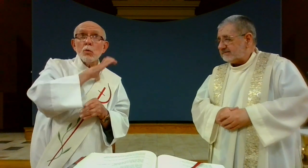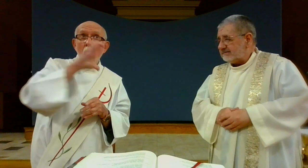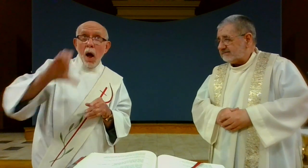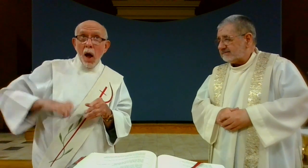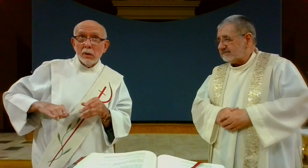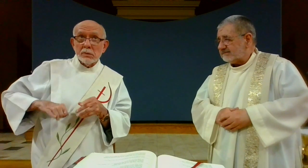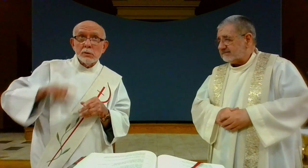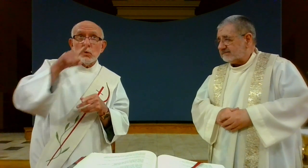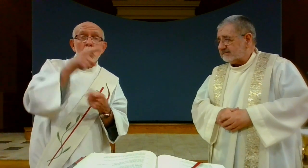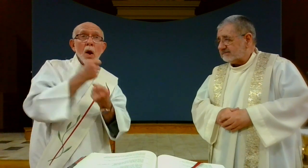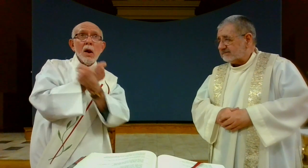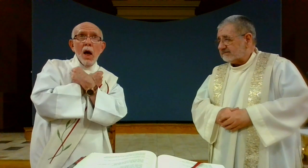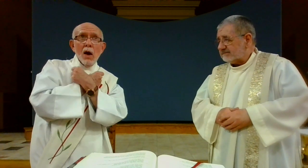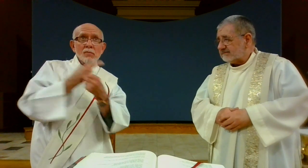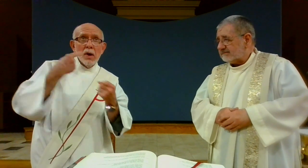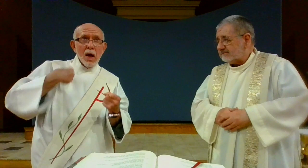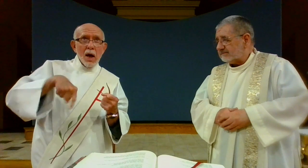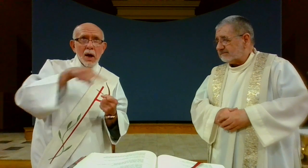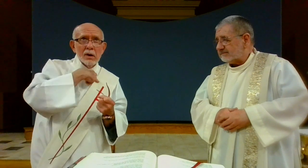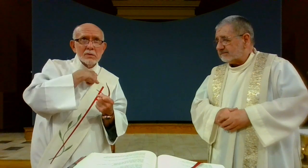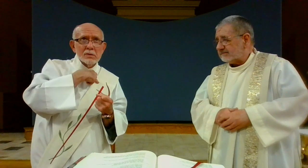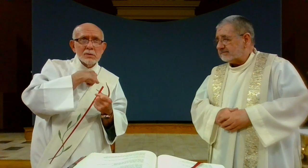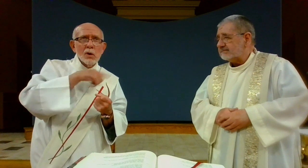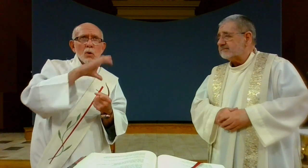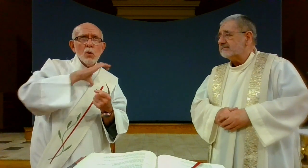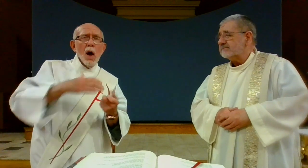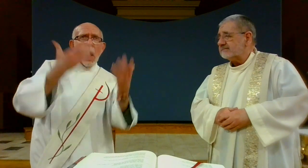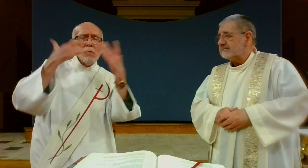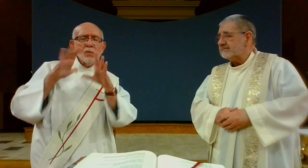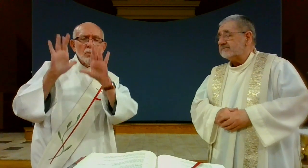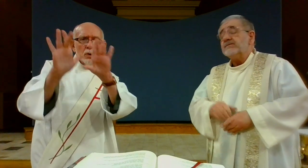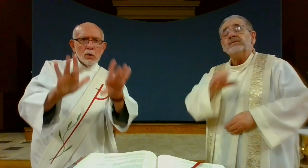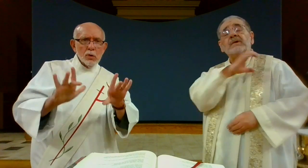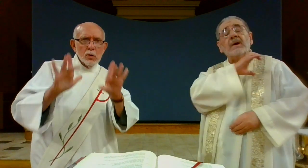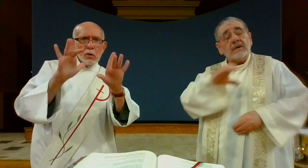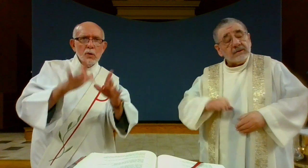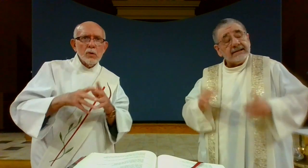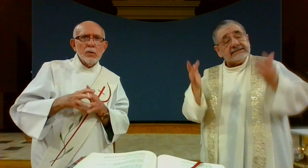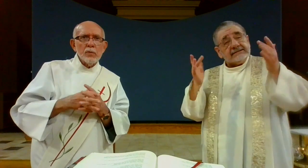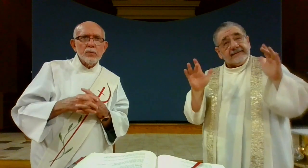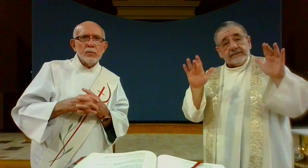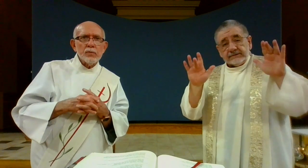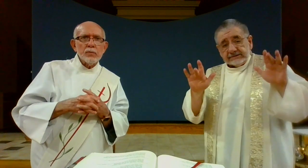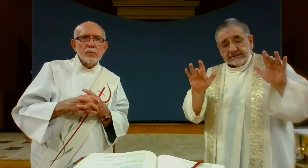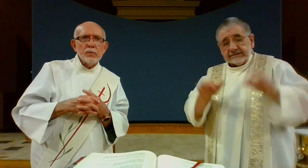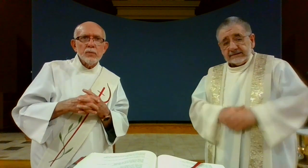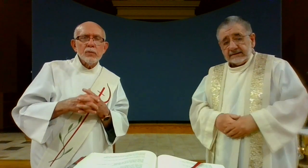Christ, you love us. Christ, have mercy. Christ, have mercy.